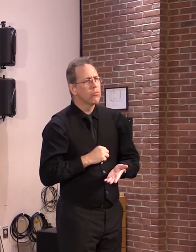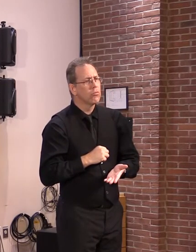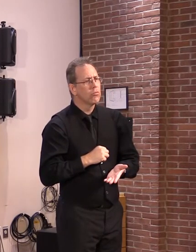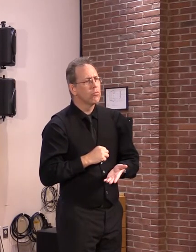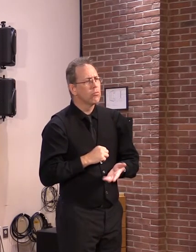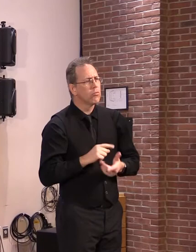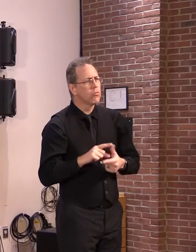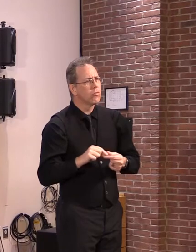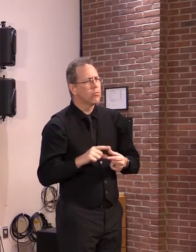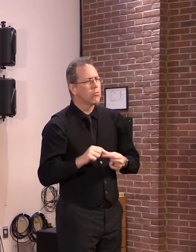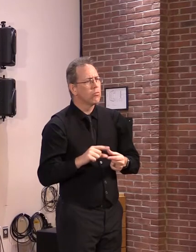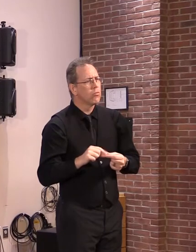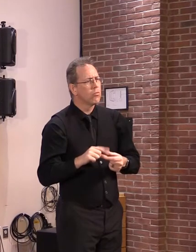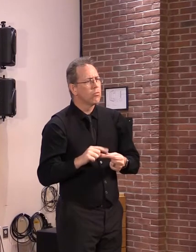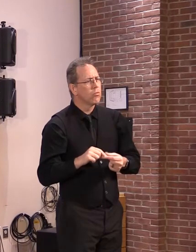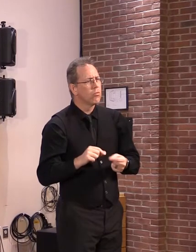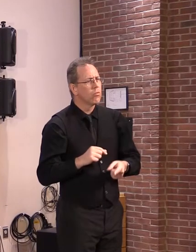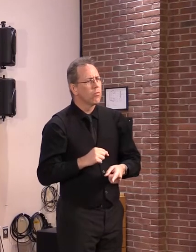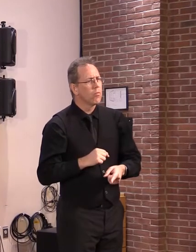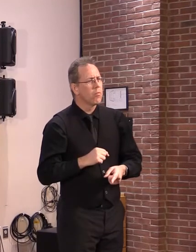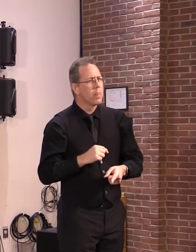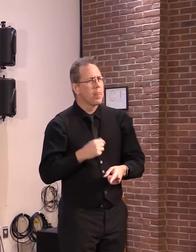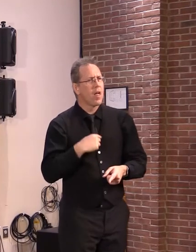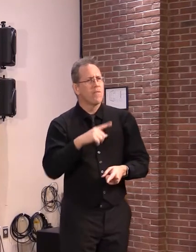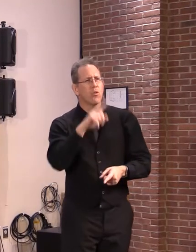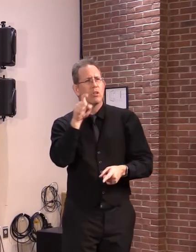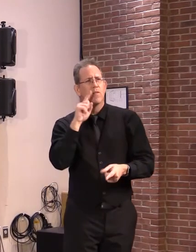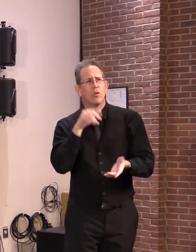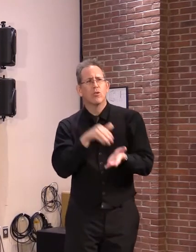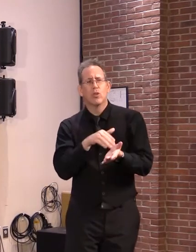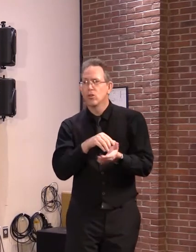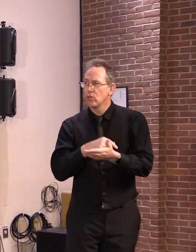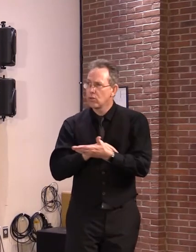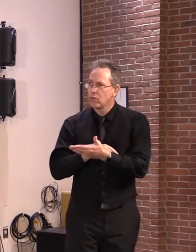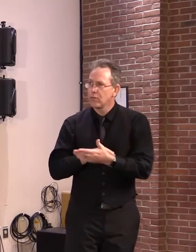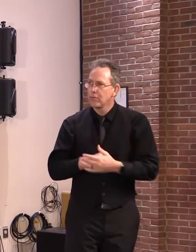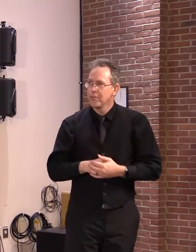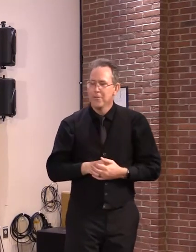They're not people saying no, a no. can't. They can't.